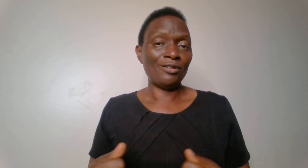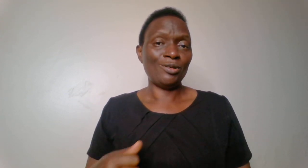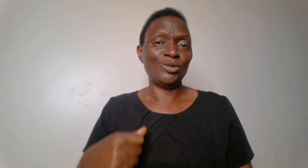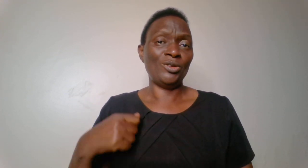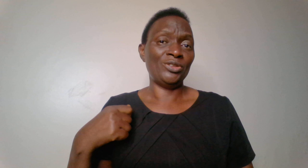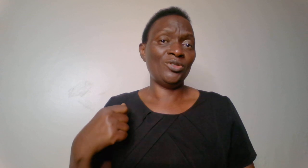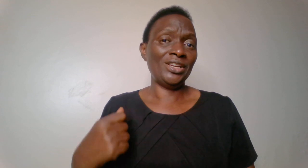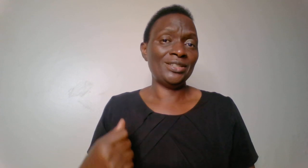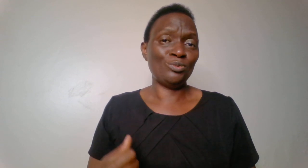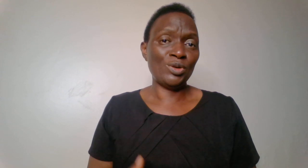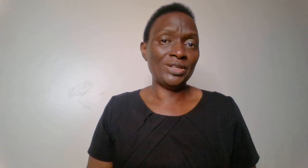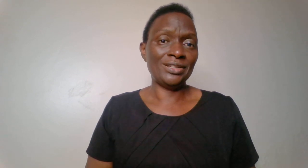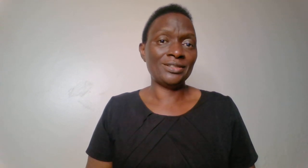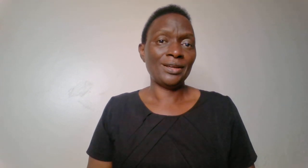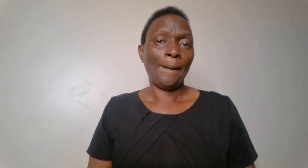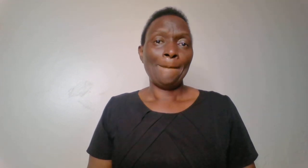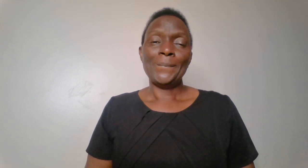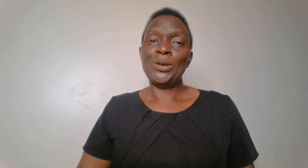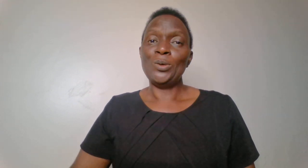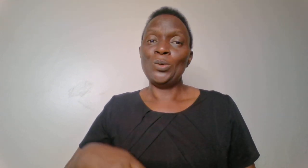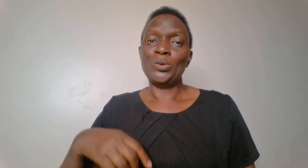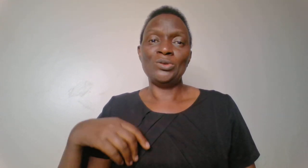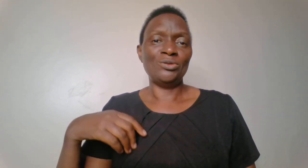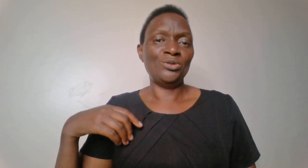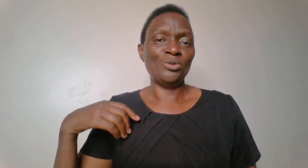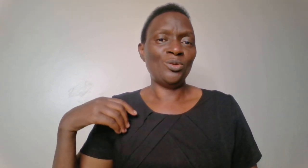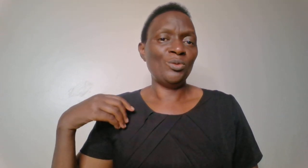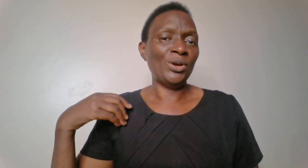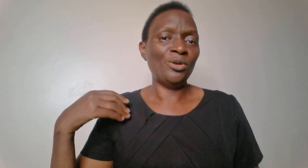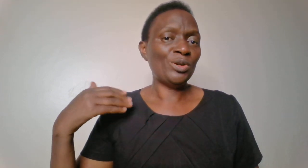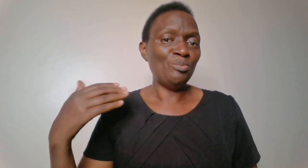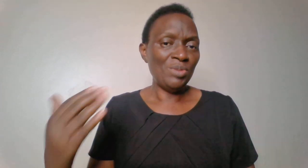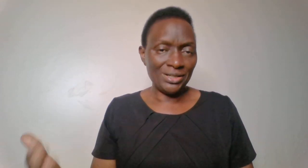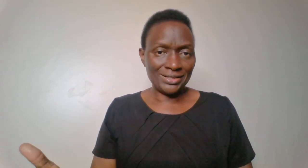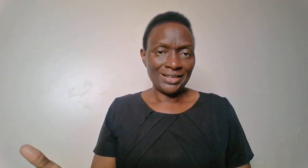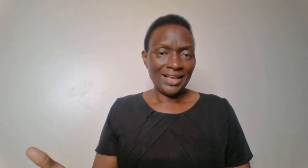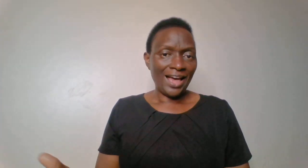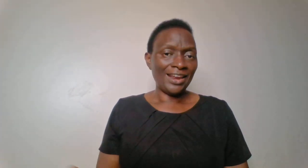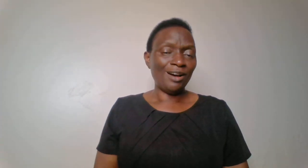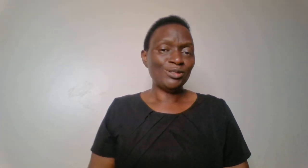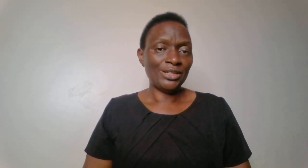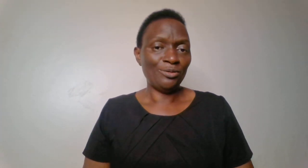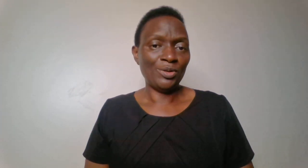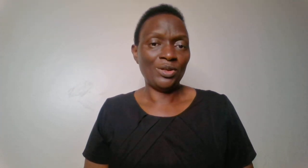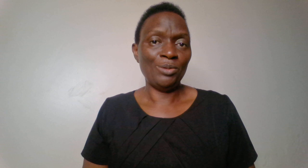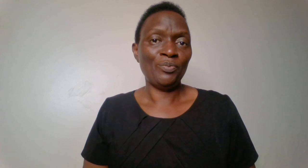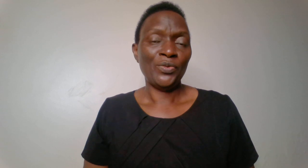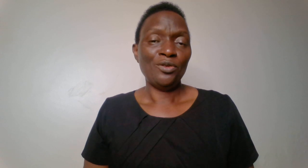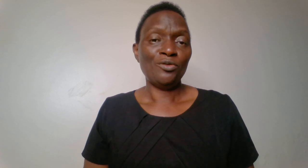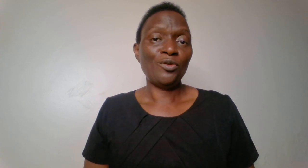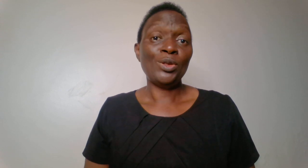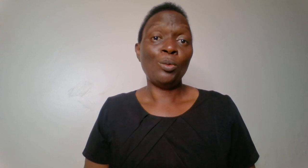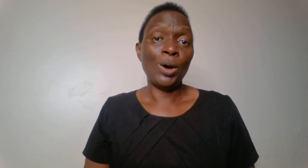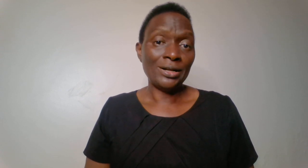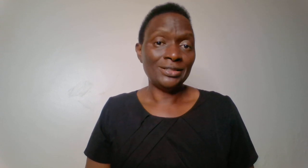around. You enjoy his presence. You will not miss an outing with him for the world.